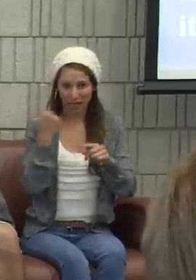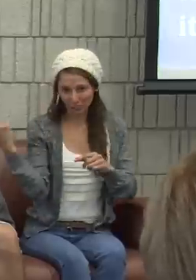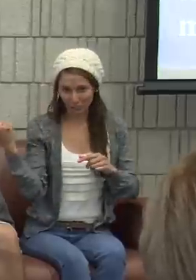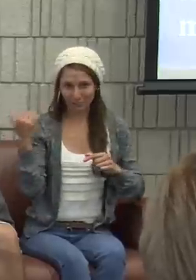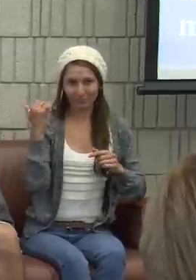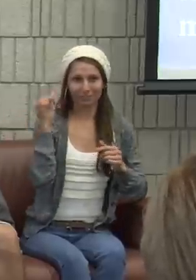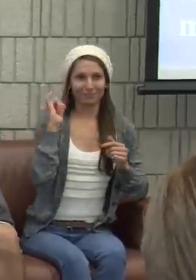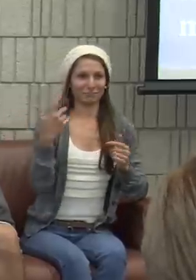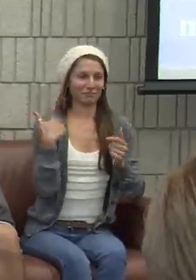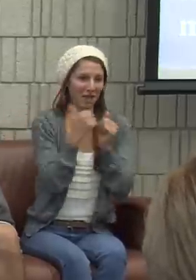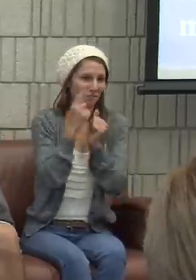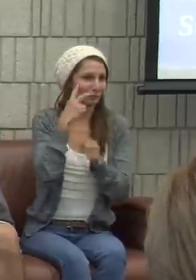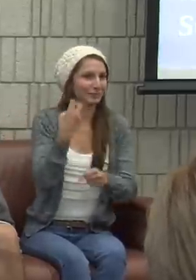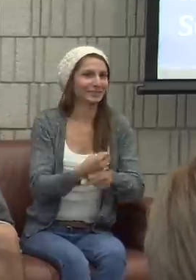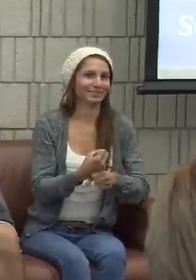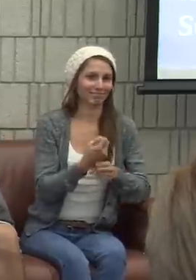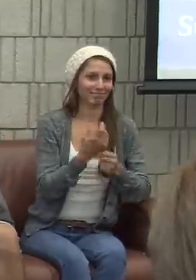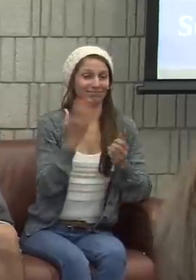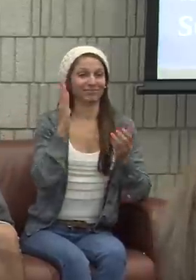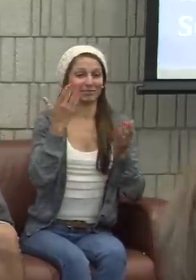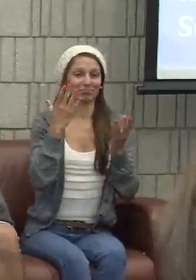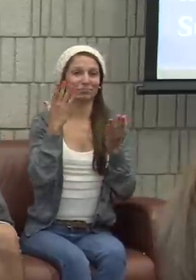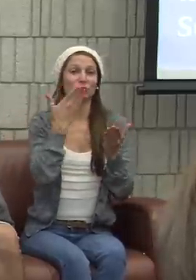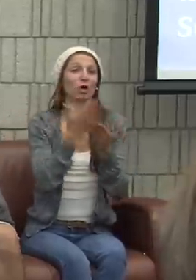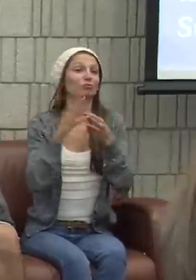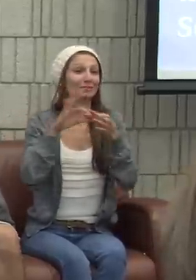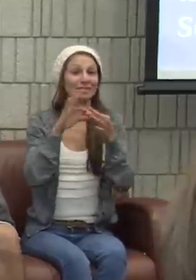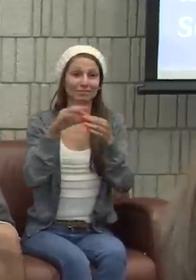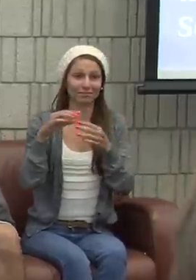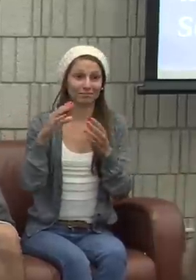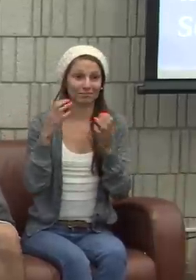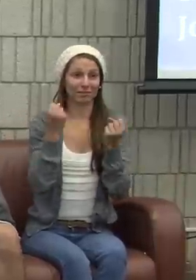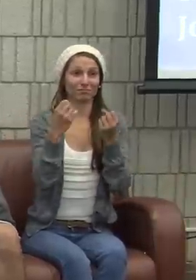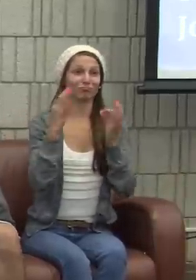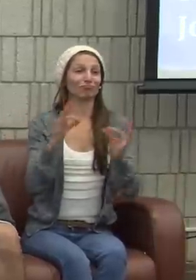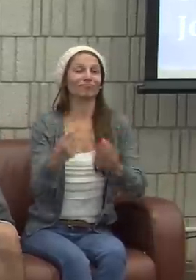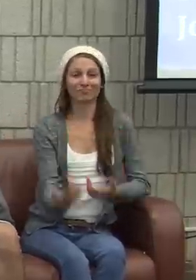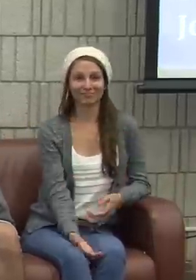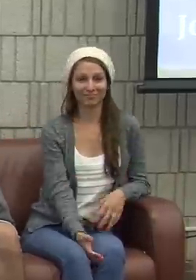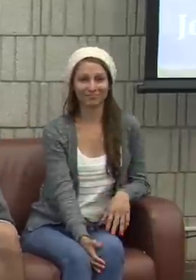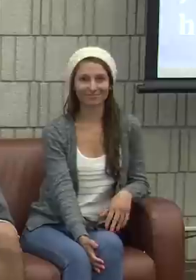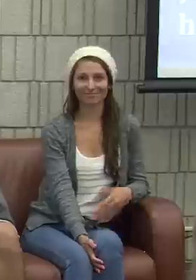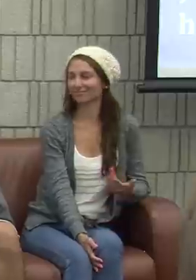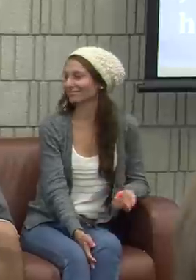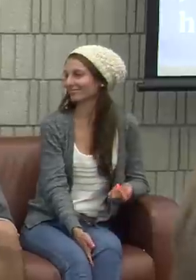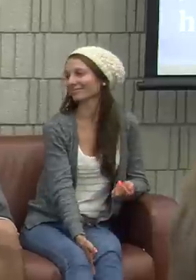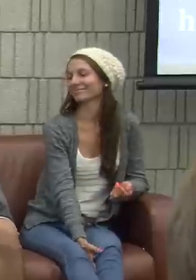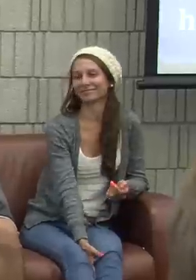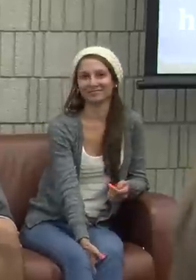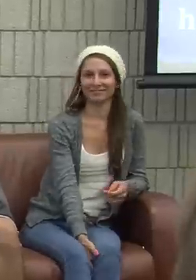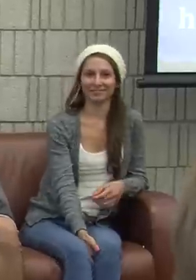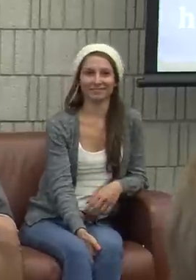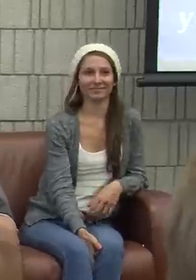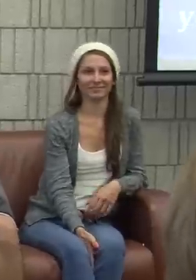later I met Josh through Facebook and we've been together now for two years and we have a good relationship and we communicate through sign language. It's great.